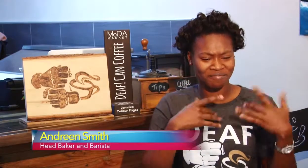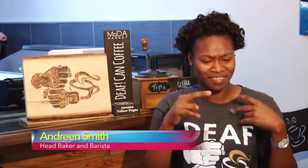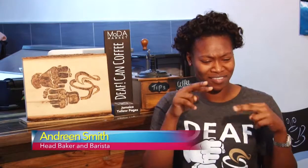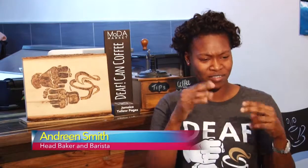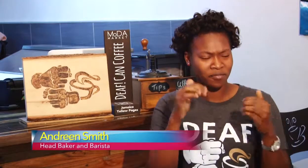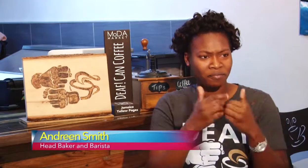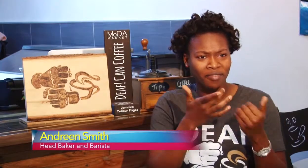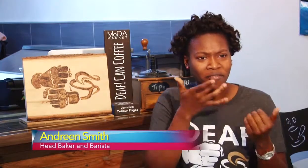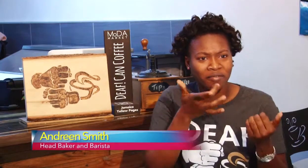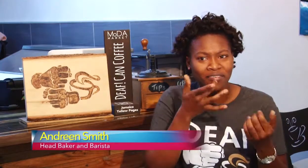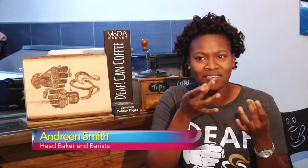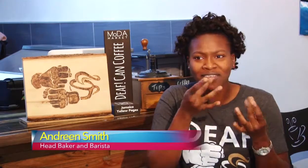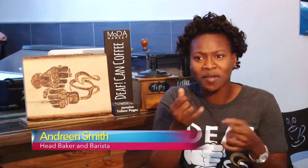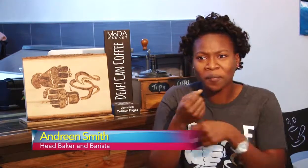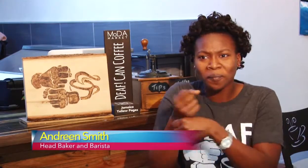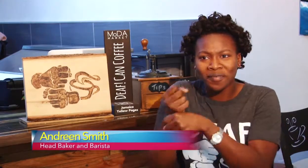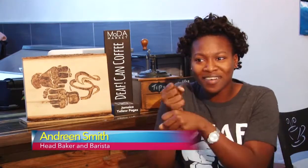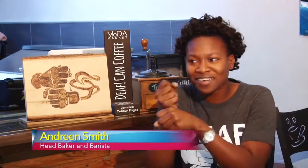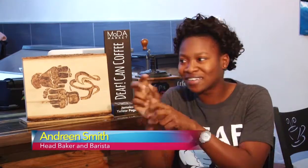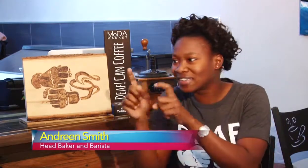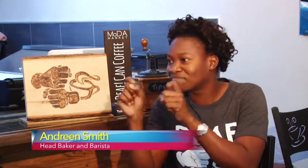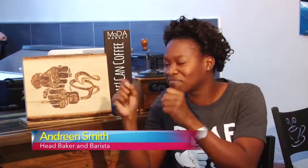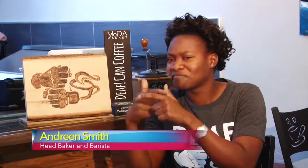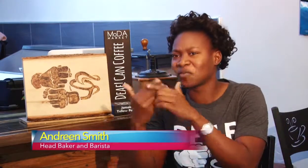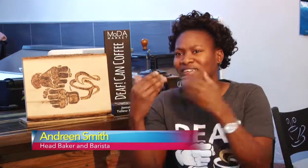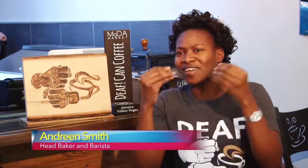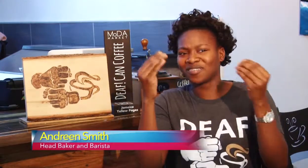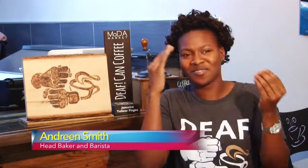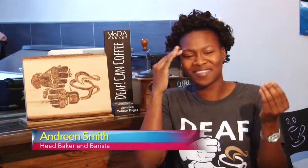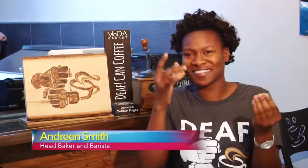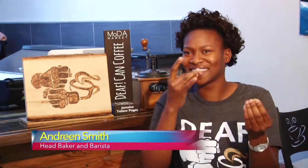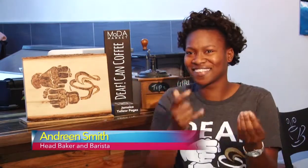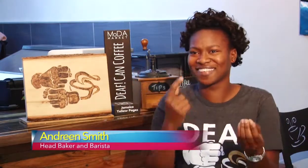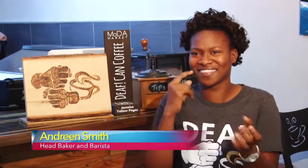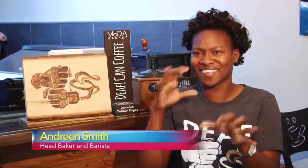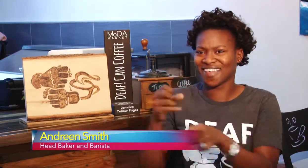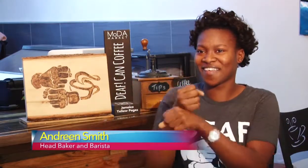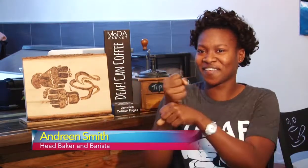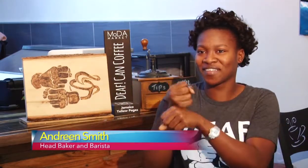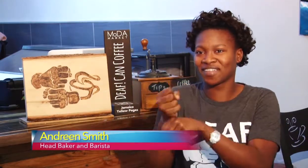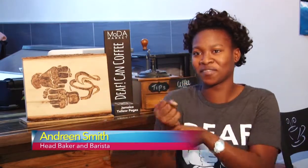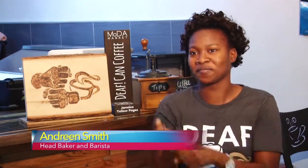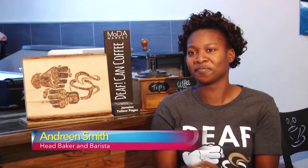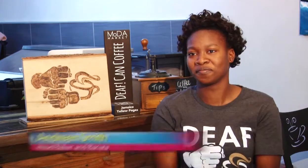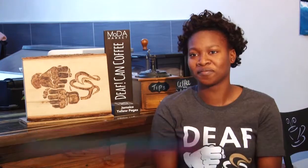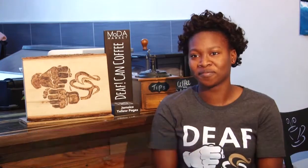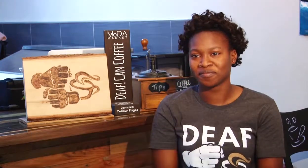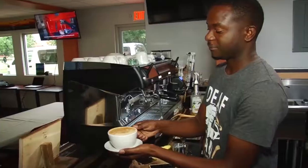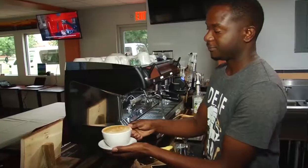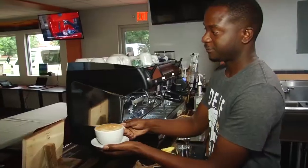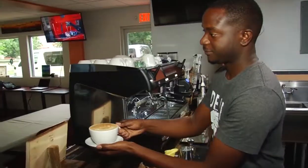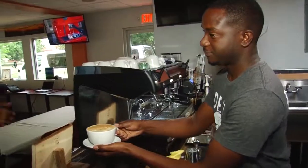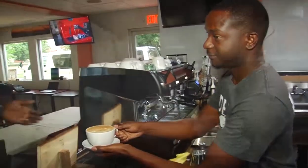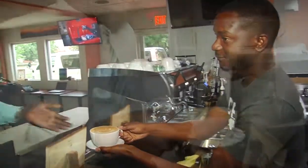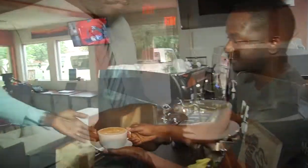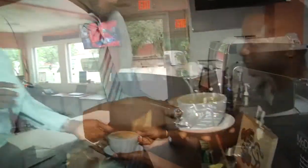We, as Deaf people, really know how to taste things. We use our heightened sense of taste to know the best coffee, and we're able to taste it and make sure that we're always serving the best.